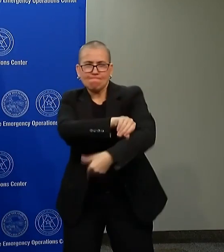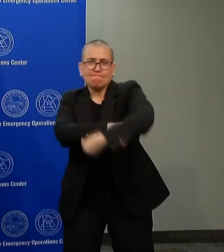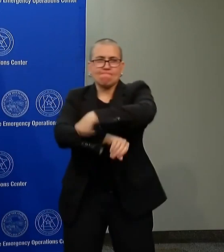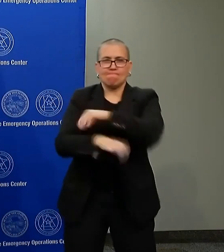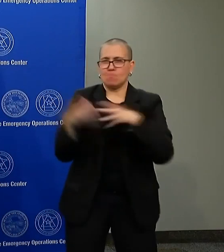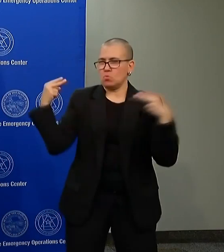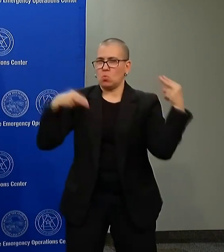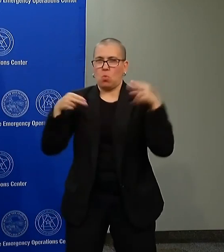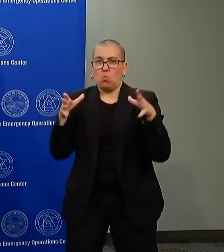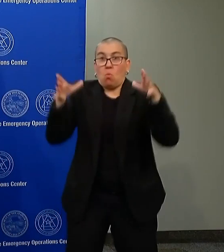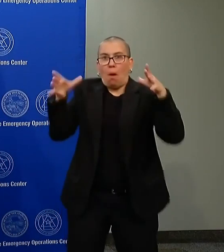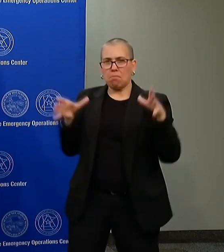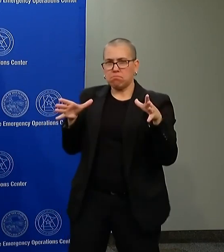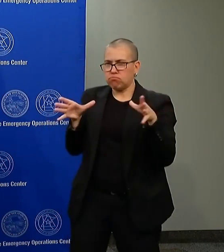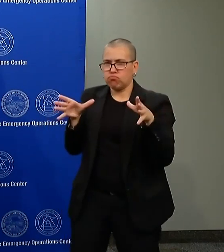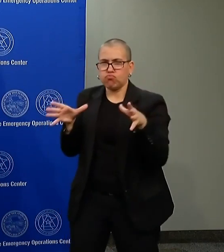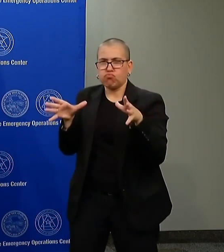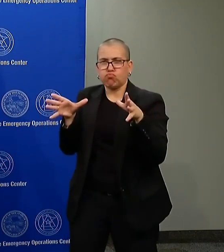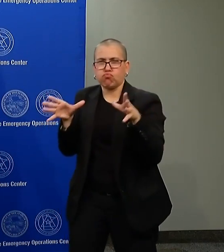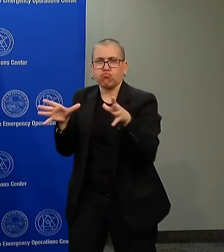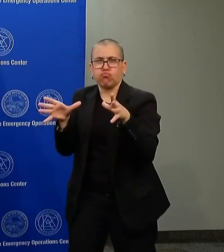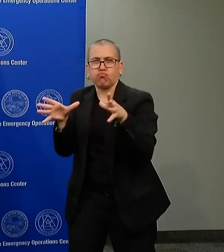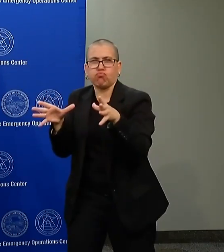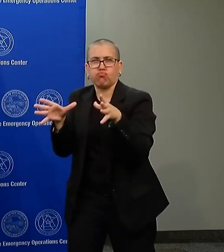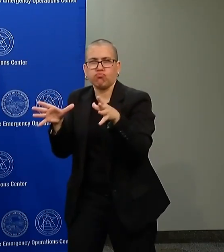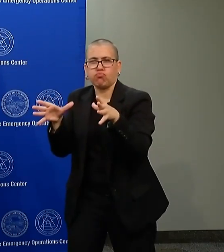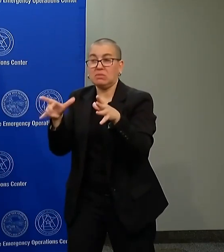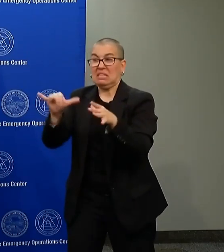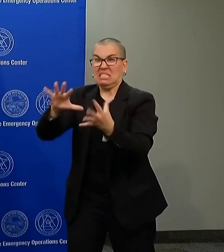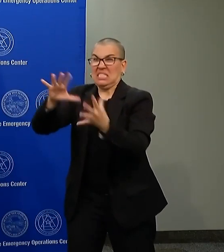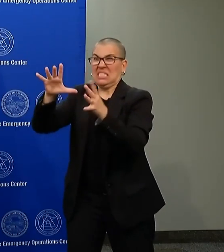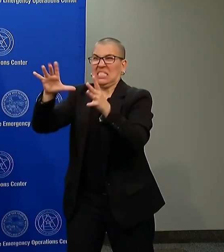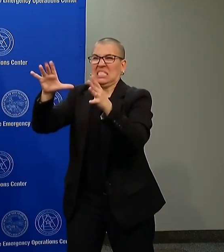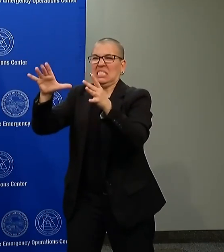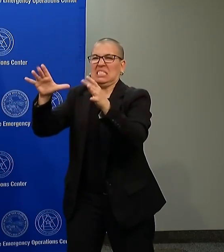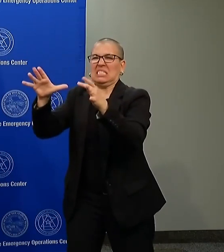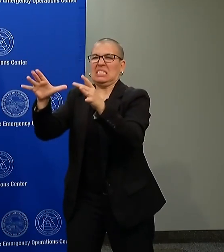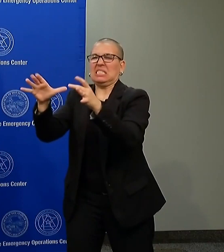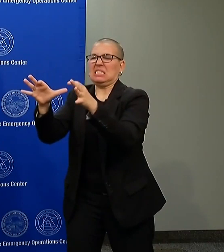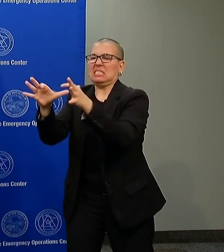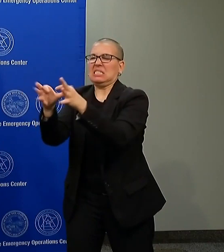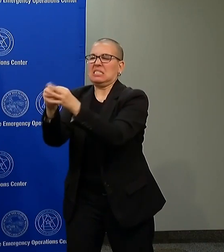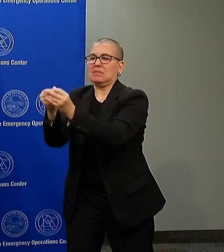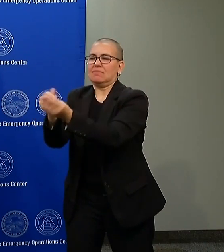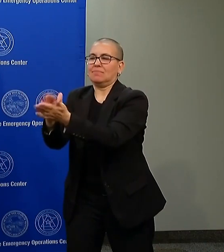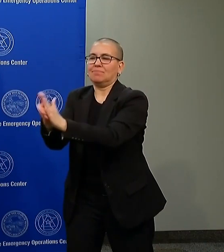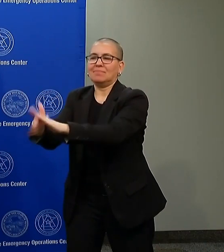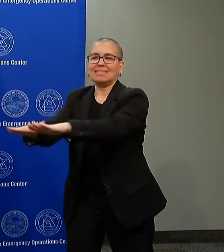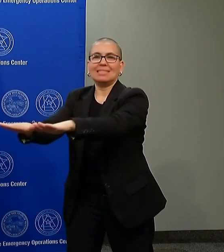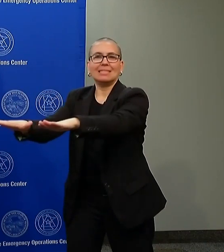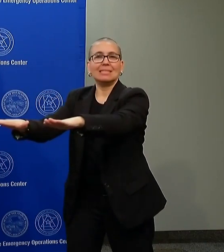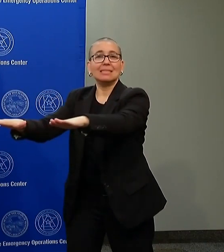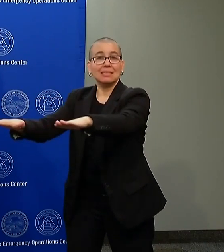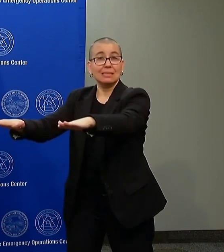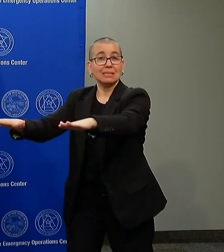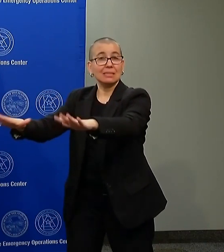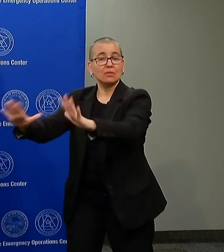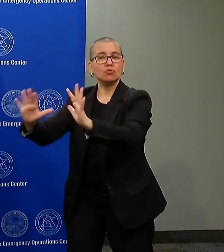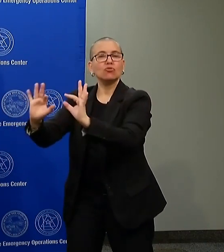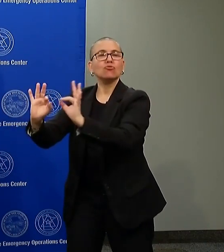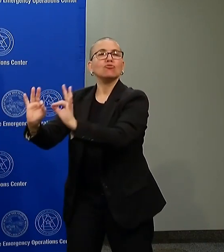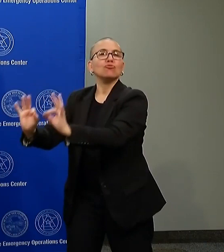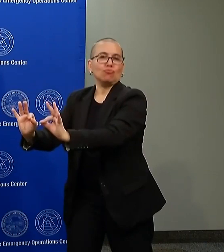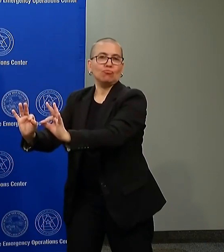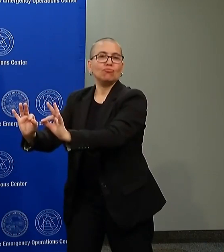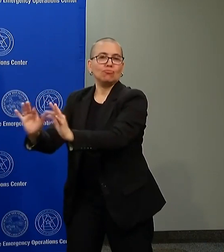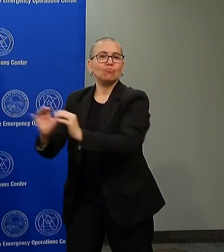this current situation and stabilize so that we can move forward and make the state what we believe it should be, one that is safe for